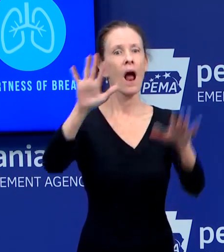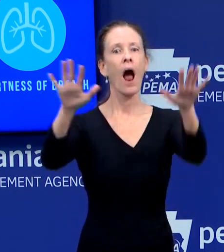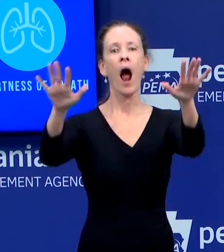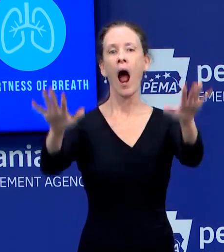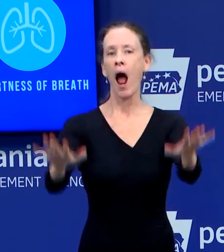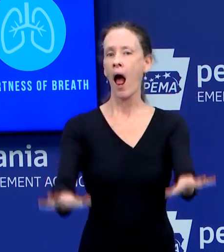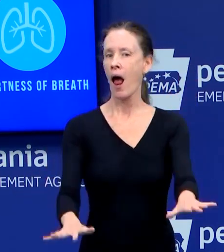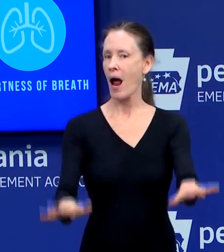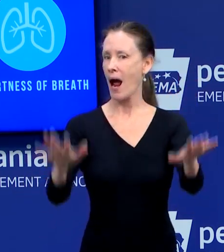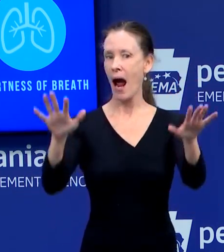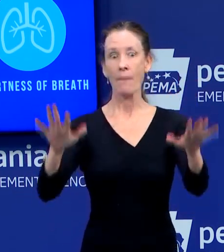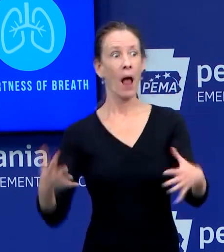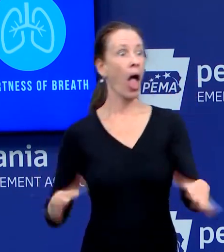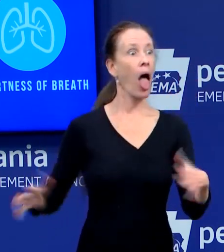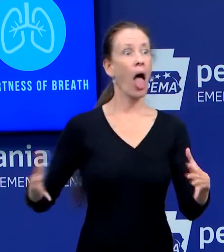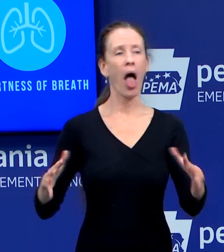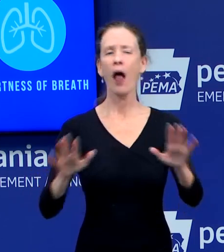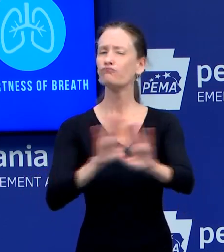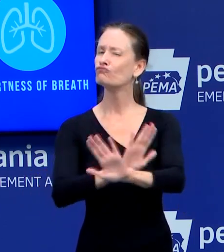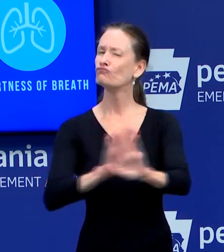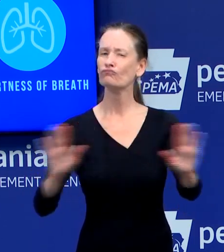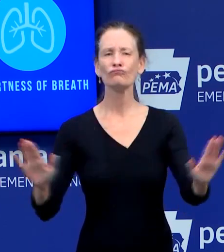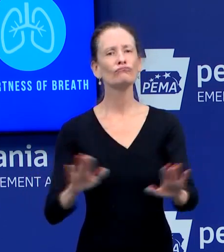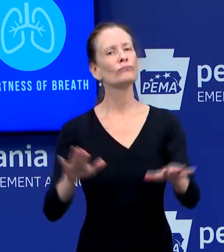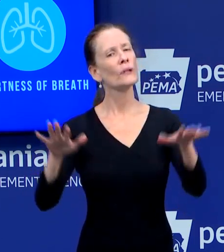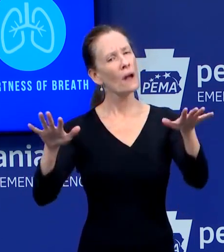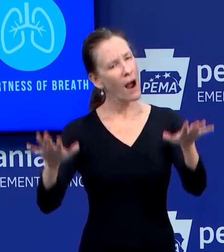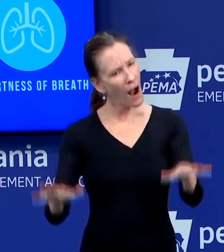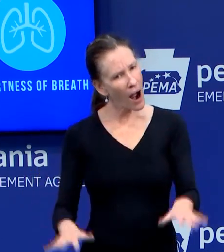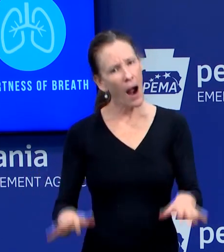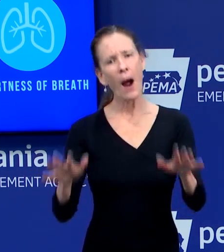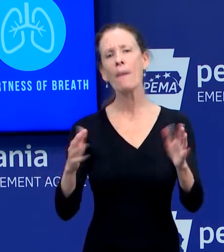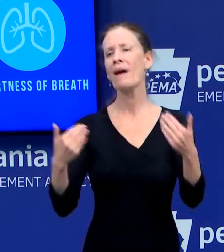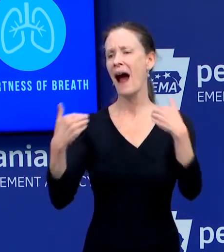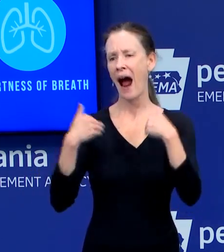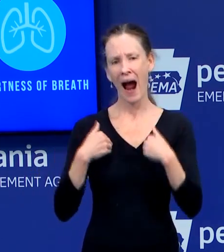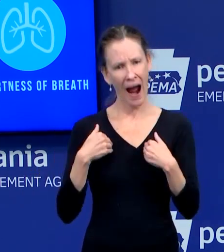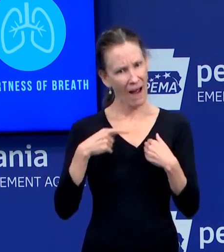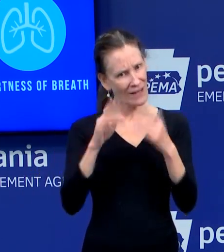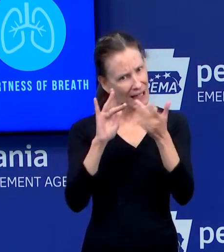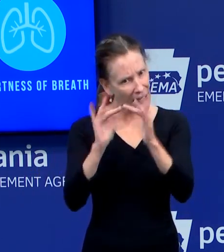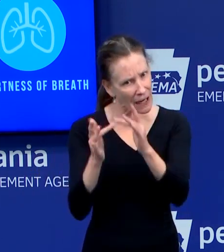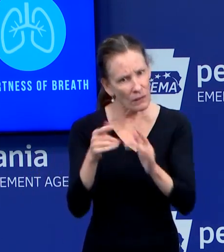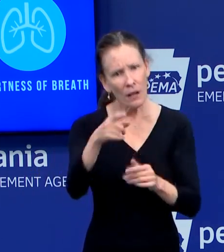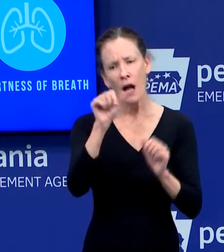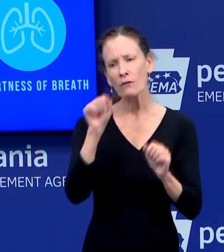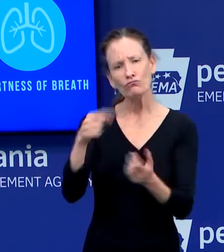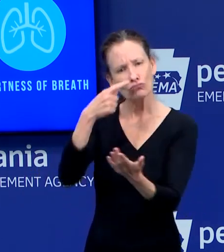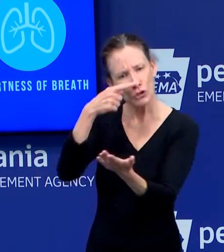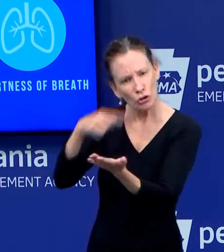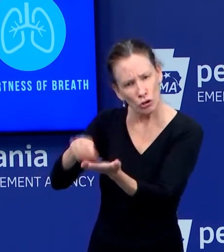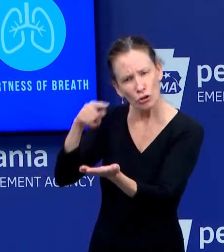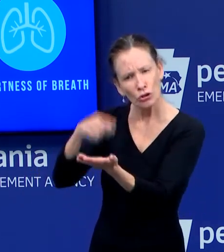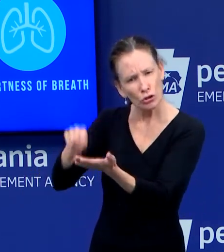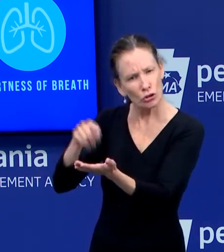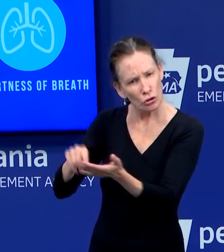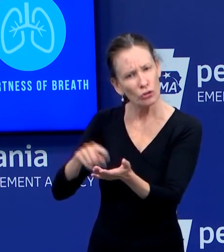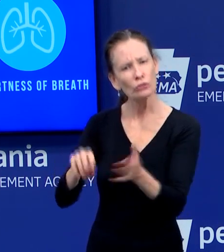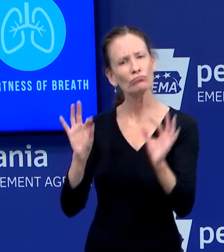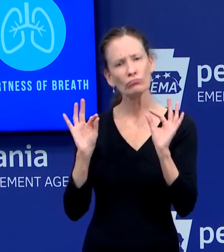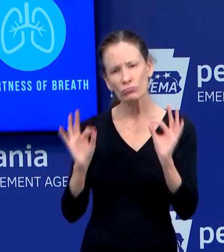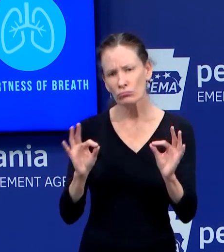networks in place to ensure that we will continue to strive for our vision, which is a healthy Pennsylvania